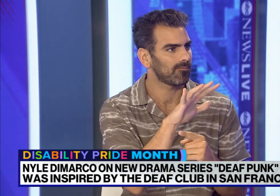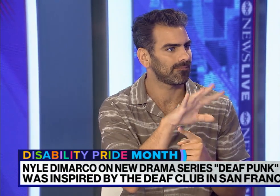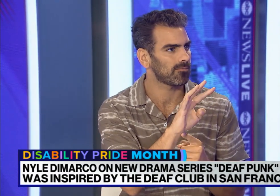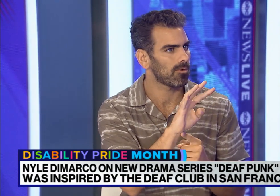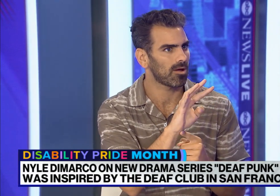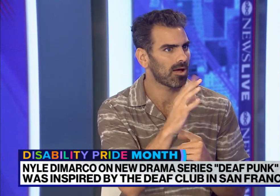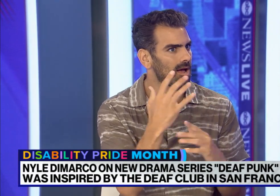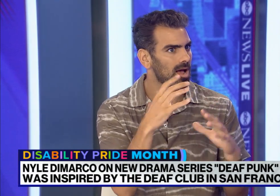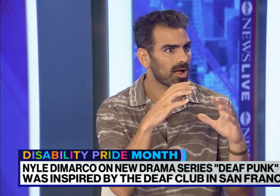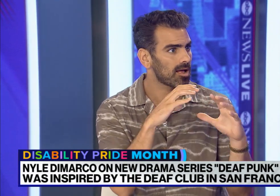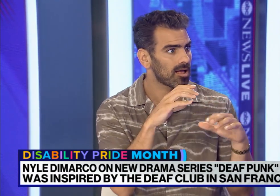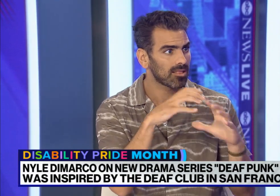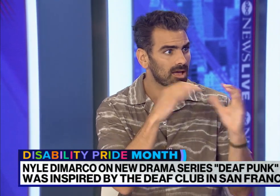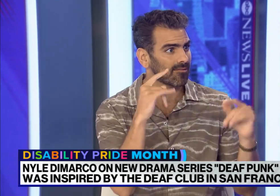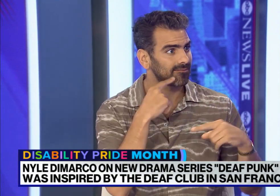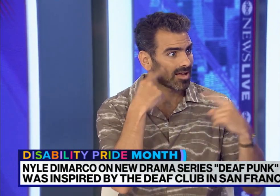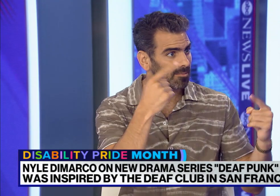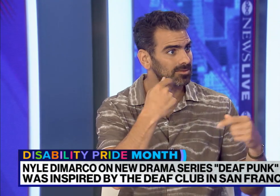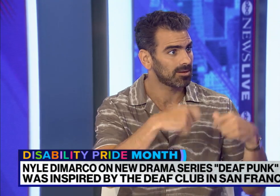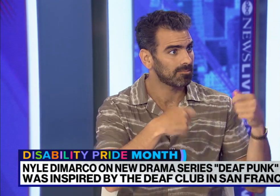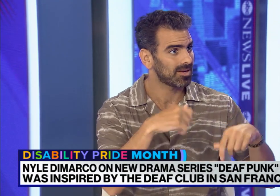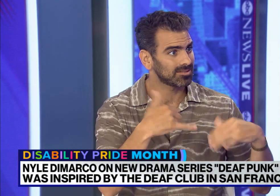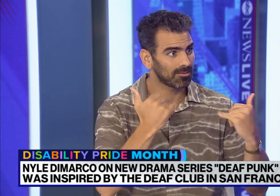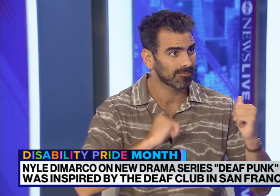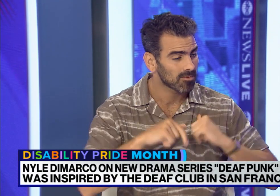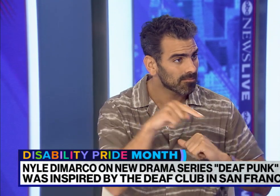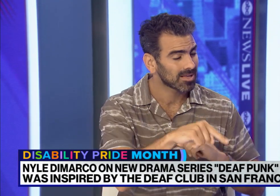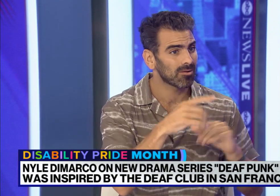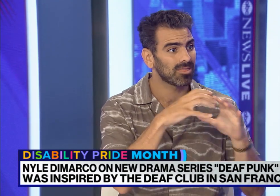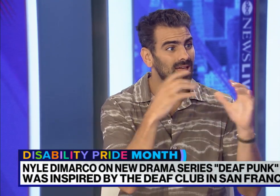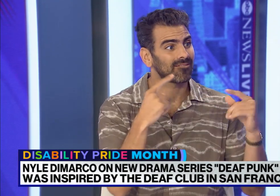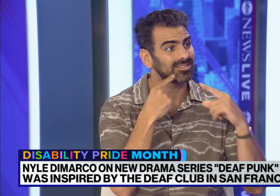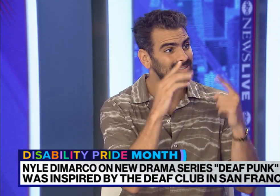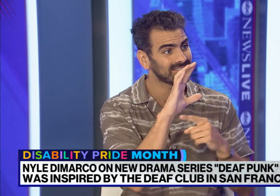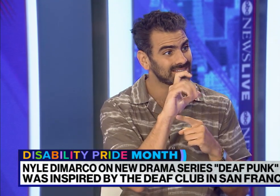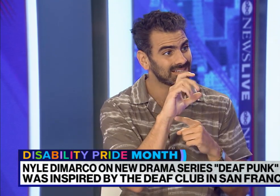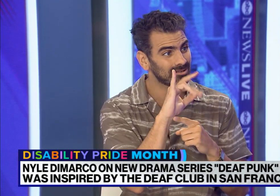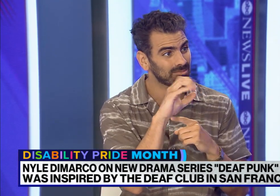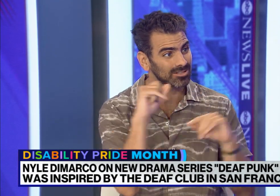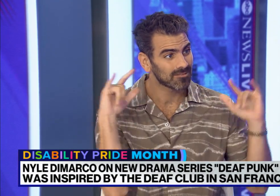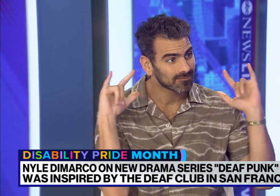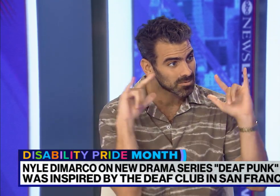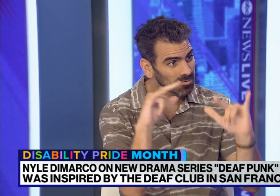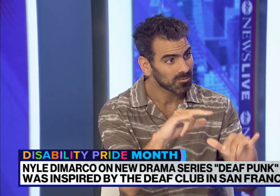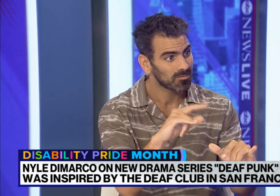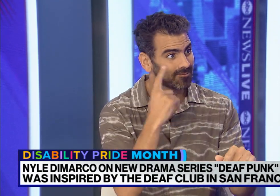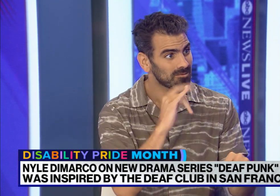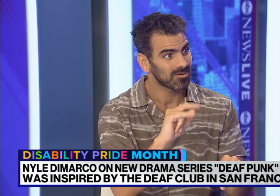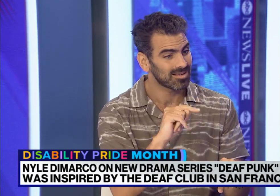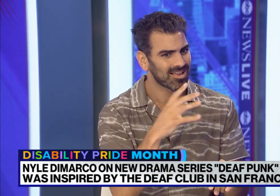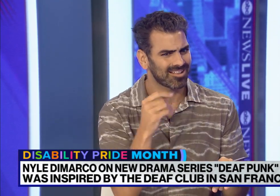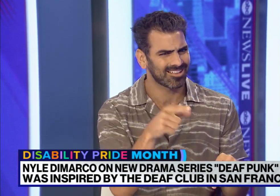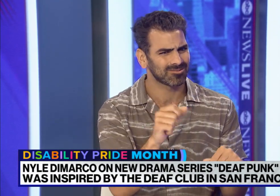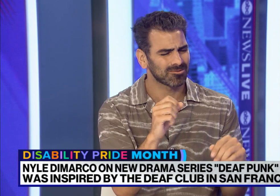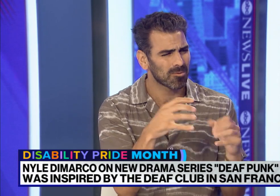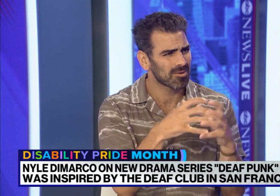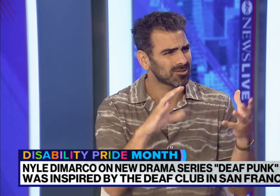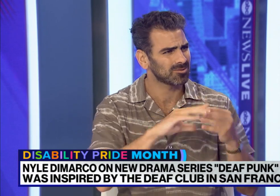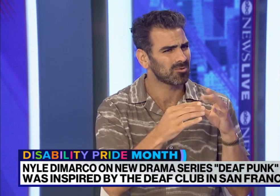essentially, a mini Studio 54. So many famous performers and bands had a chance to come in. Celebrities flew in